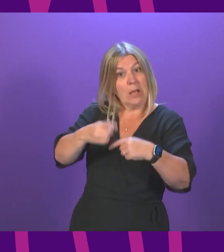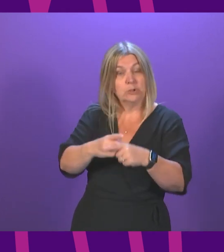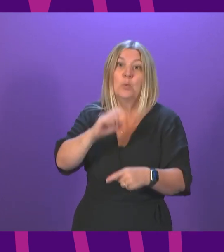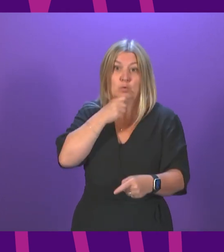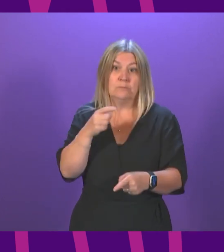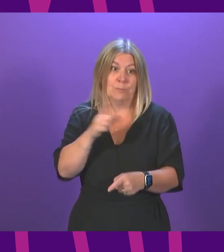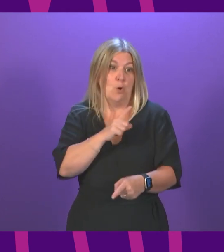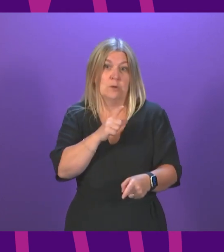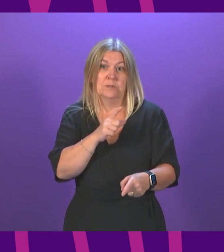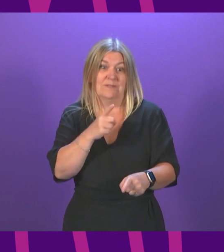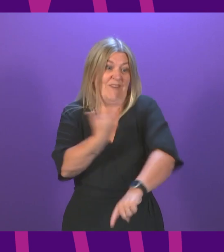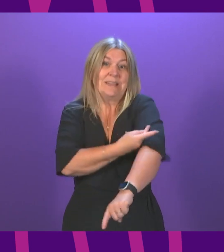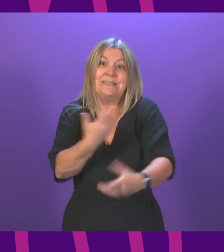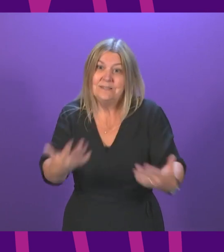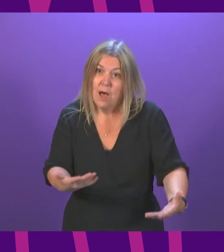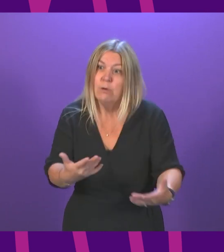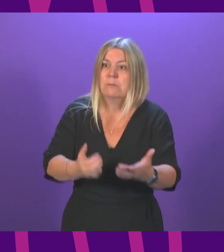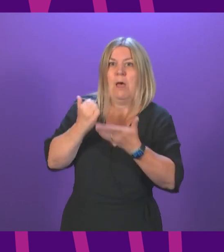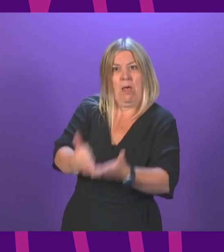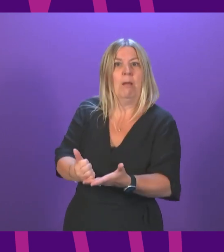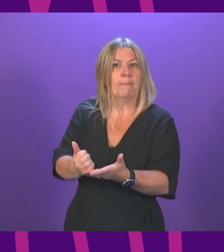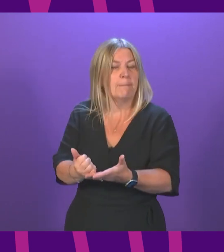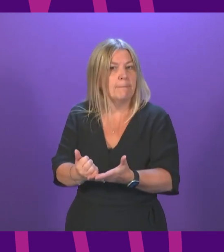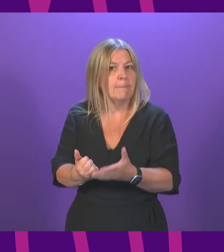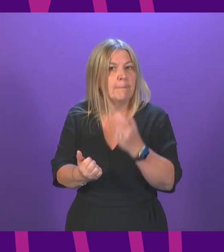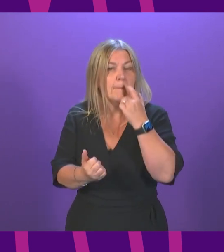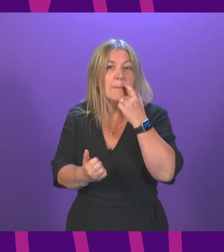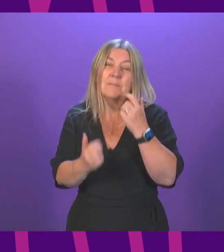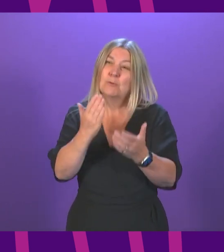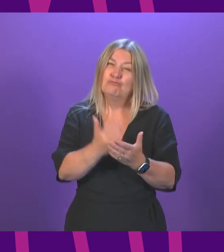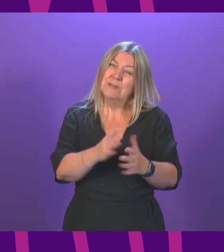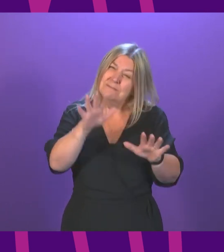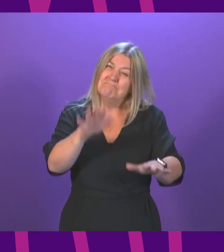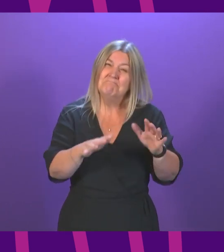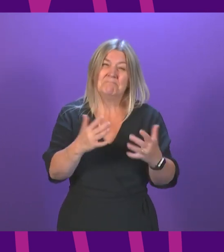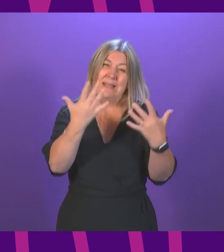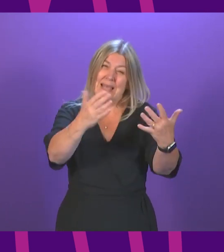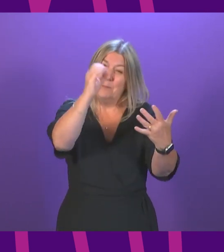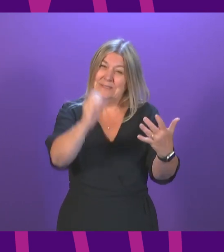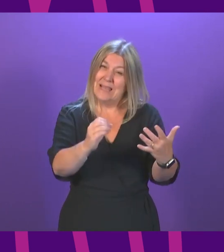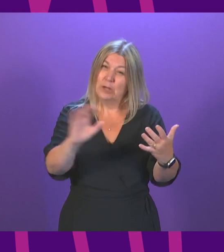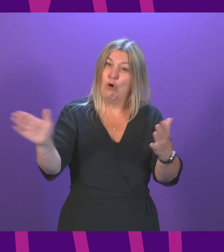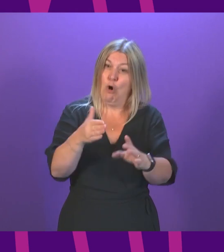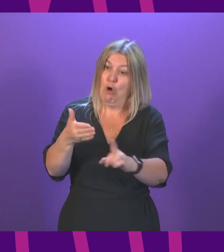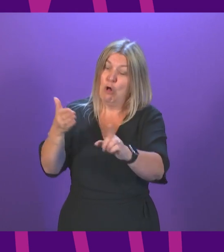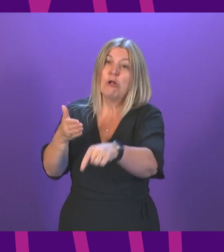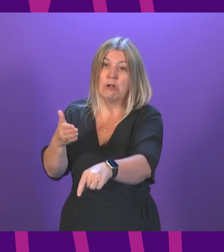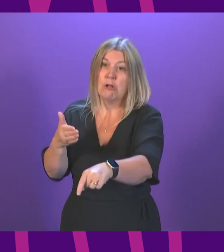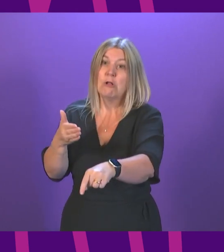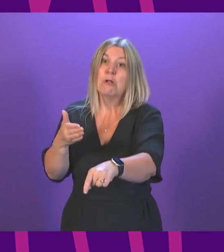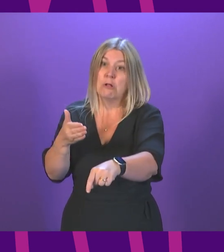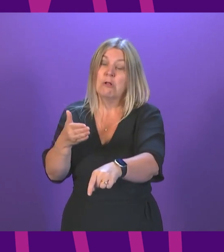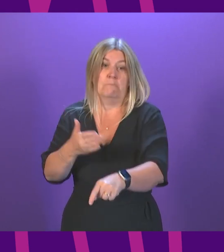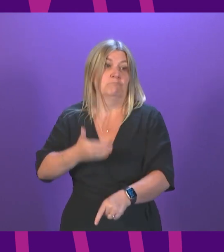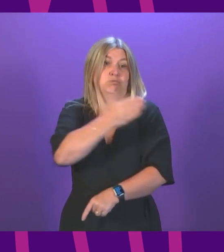this week, that 10 per cent of cases were translating into hospital admissions earlier this year. It's now down to 5 per cent. That is